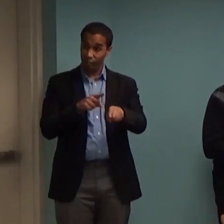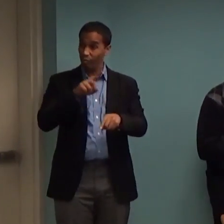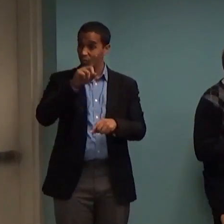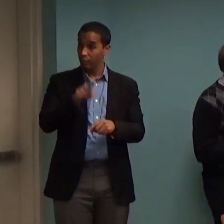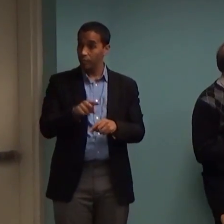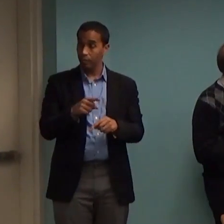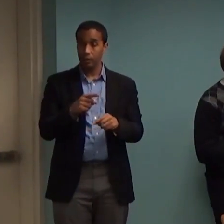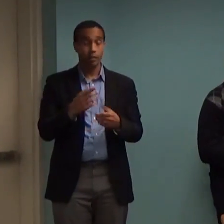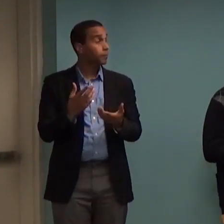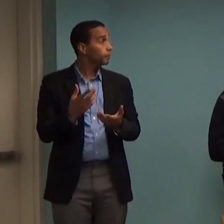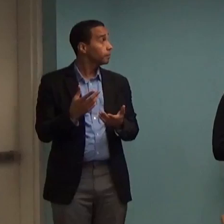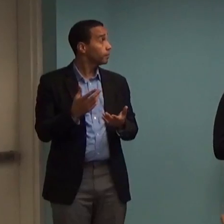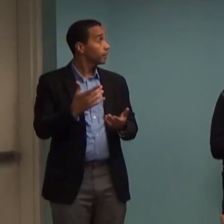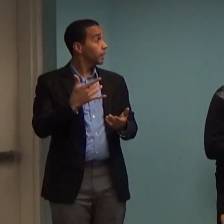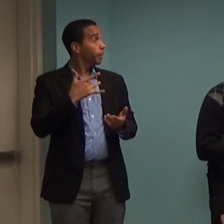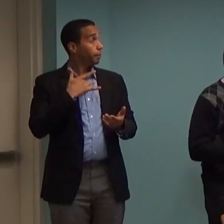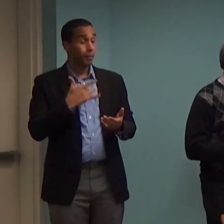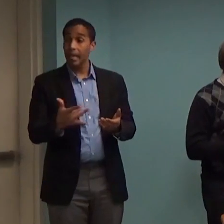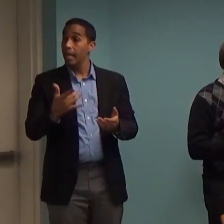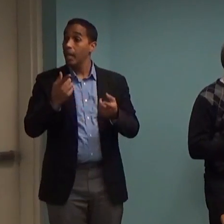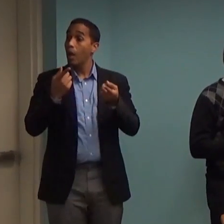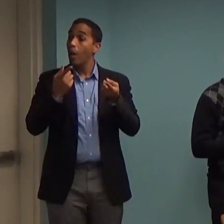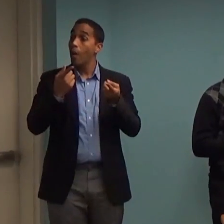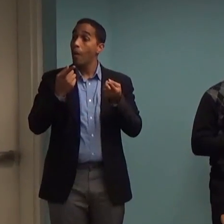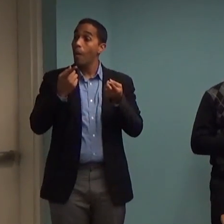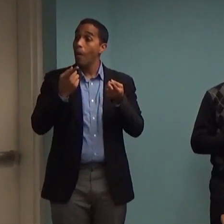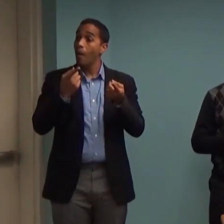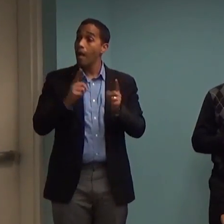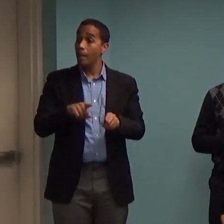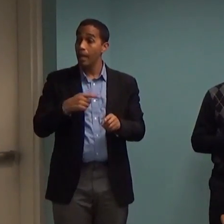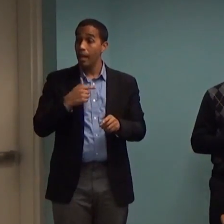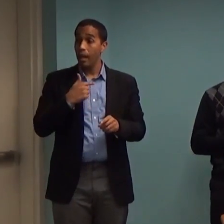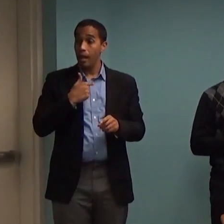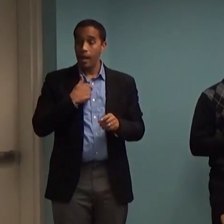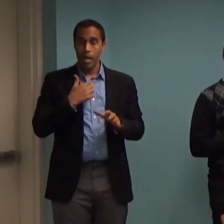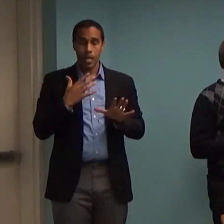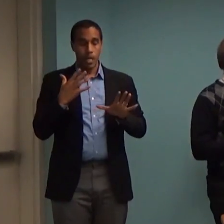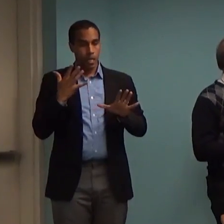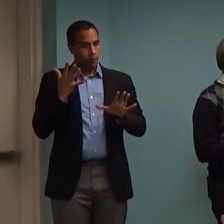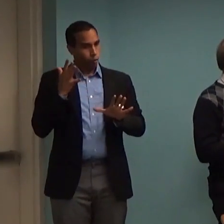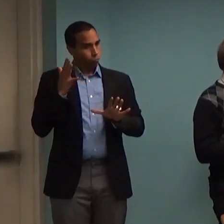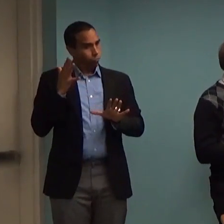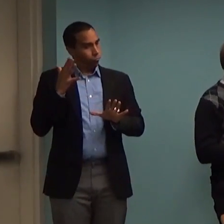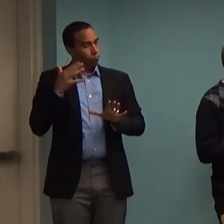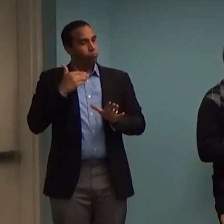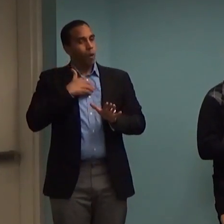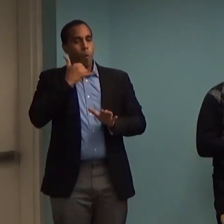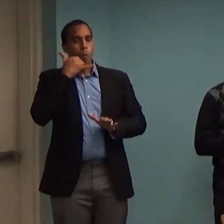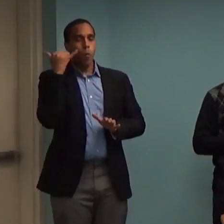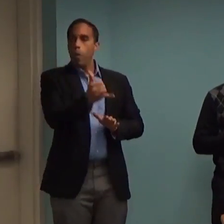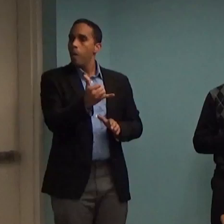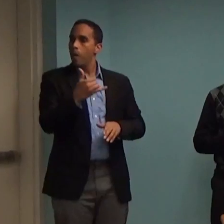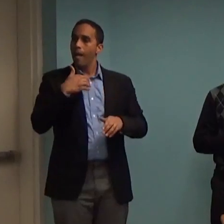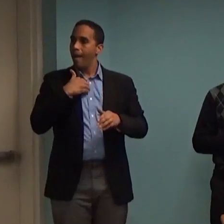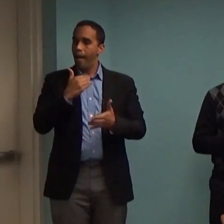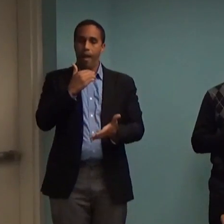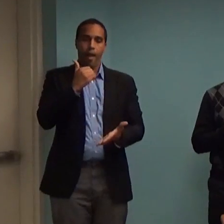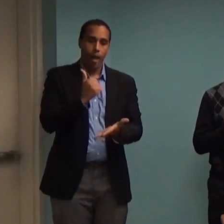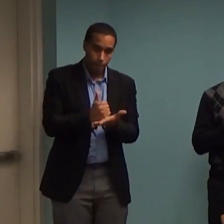is usually what's going on. At the moment when you make the call, the feeling is that I'm going to go to the doctor and I'm going to get instant